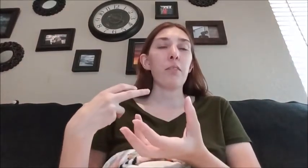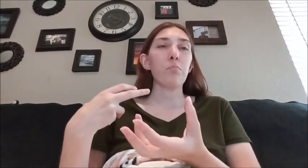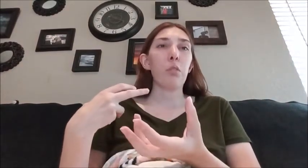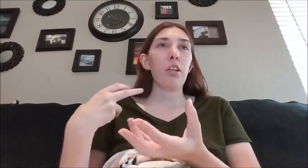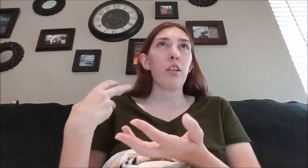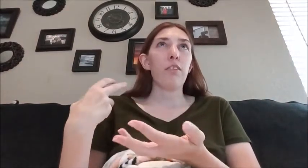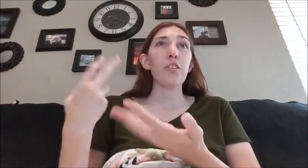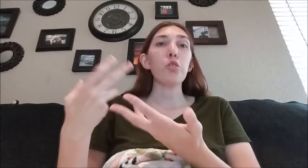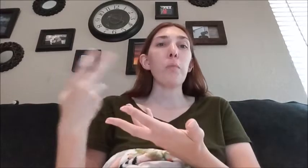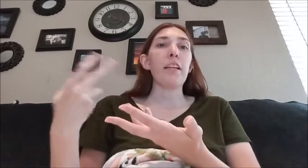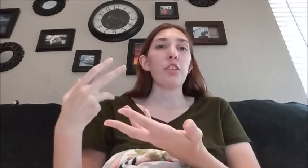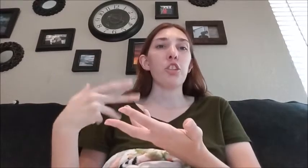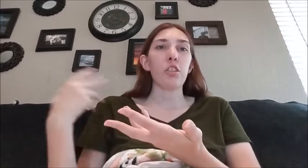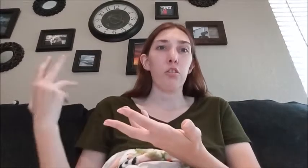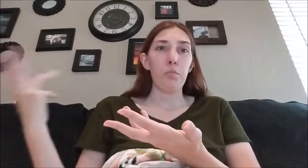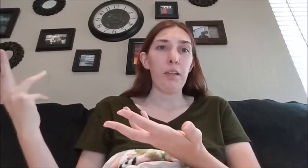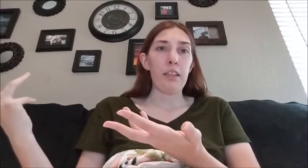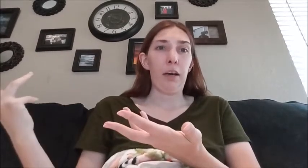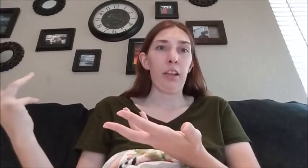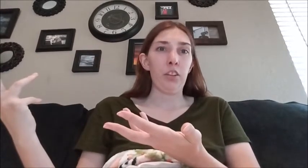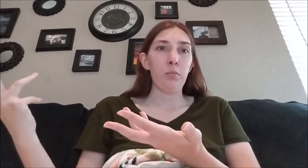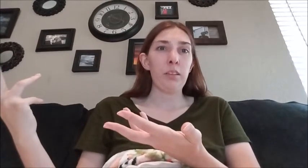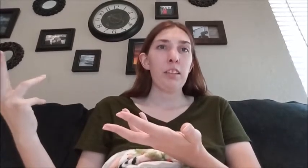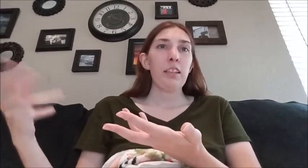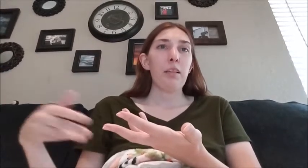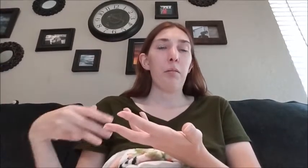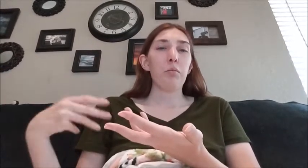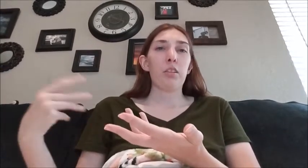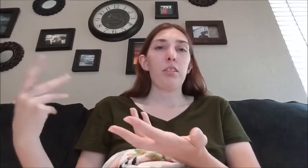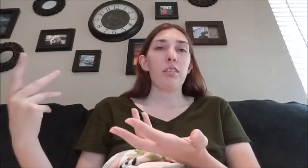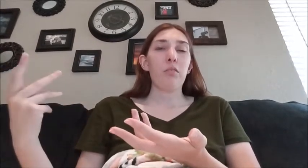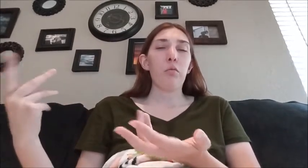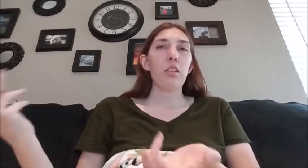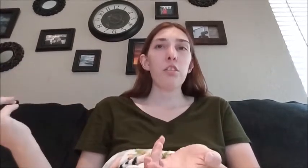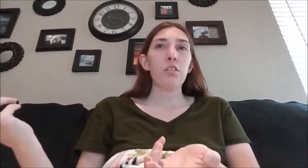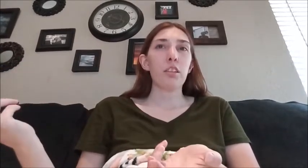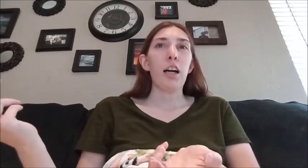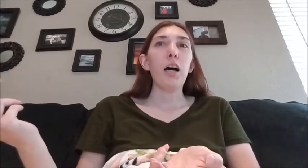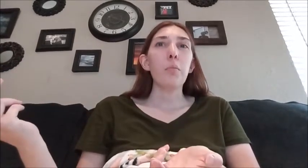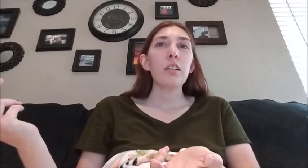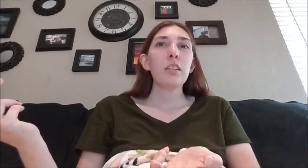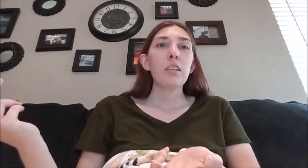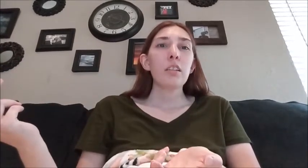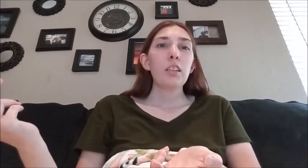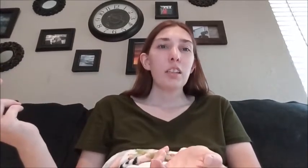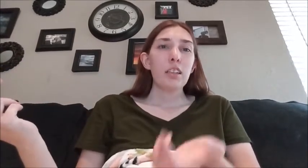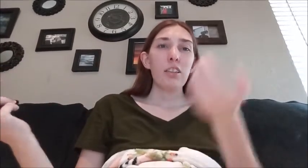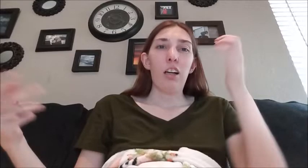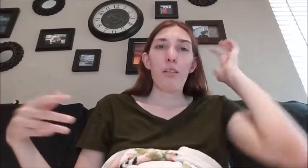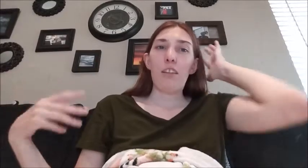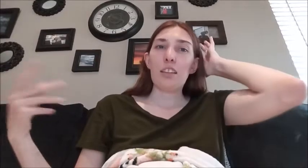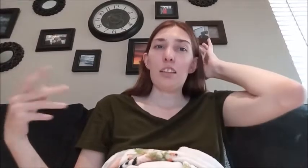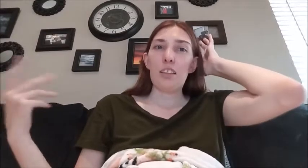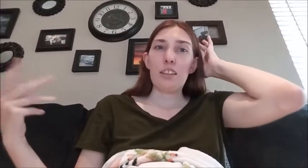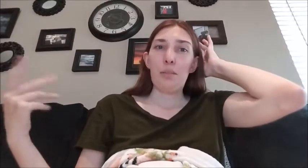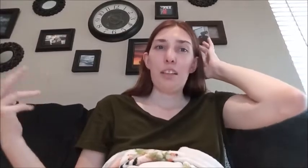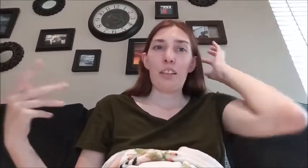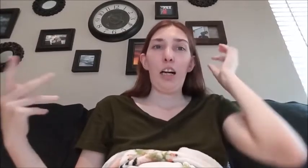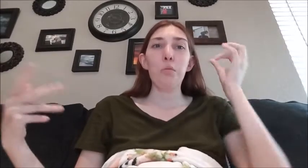few minutes just to go spit in the bathroom and I was like why not just use a cup so I've been having to like spit in a cup